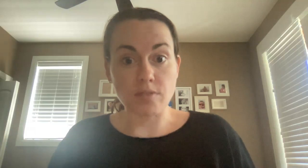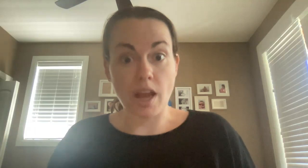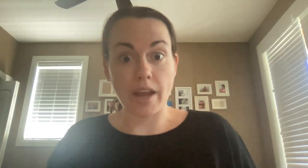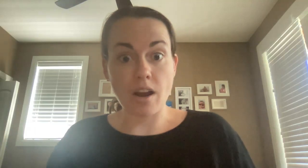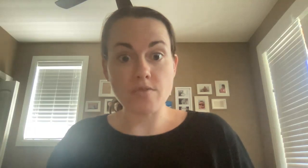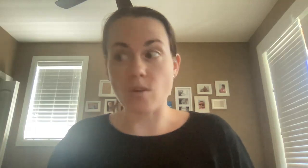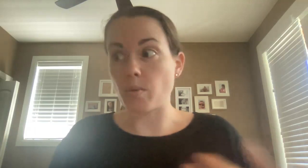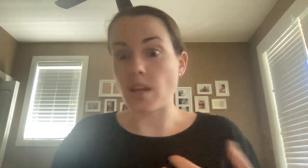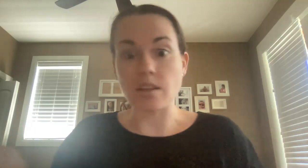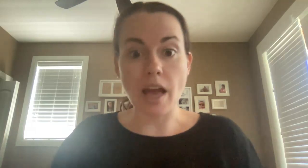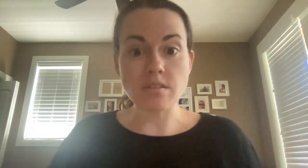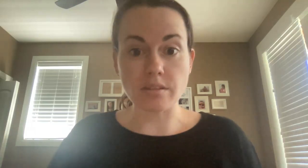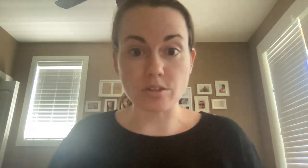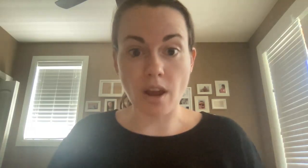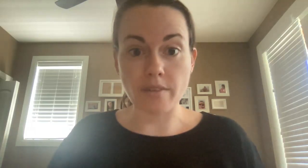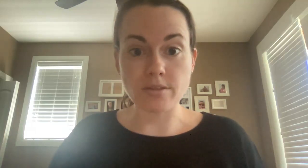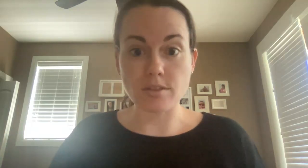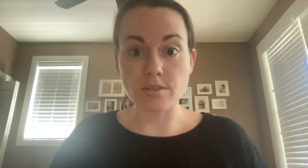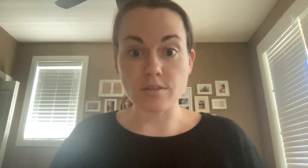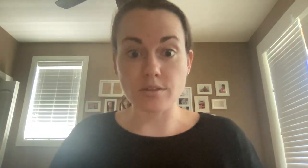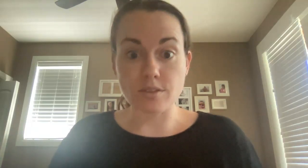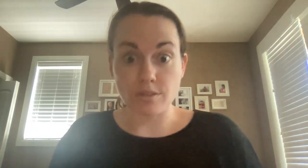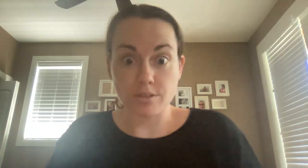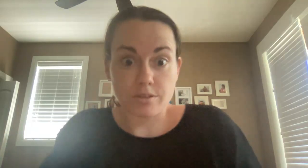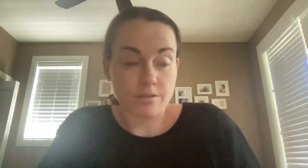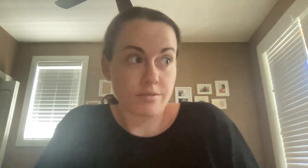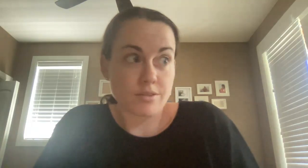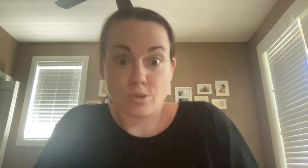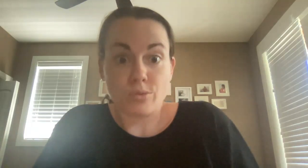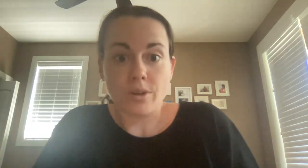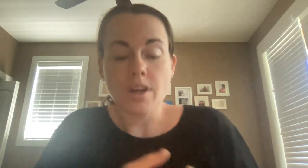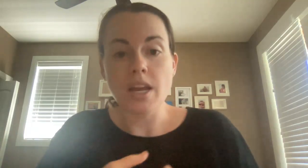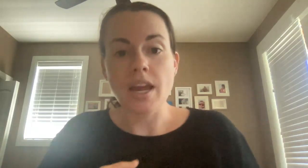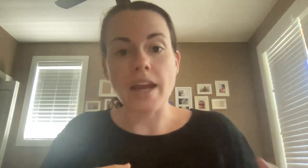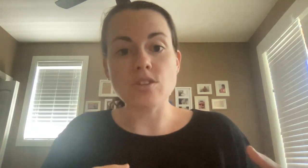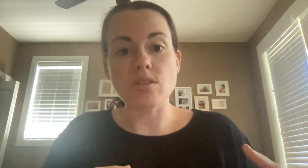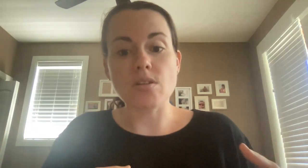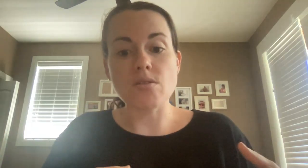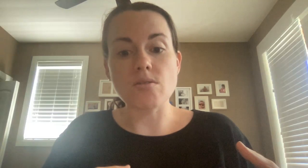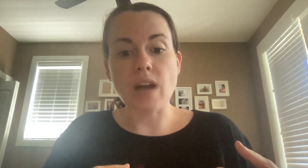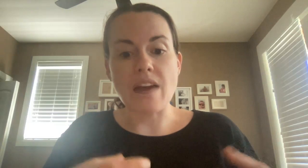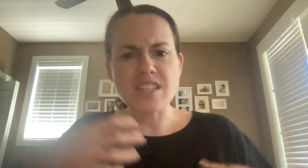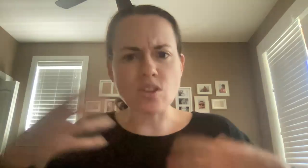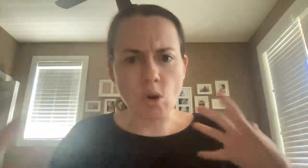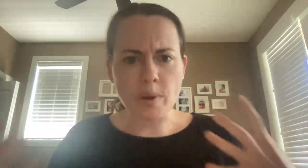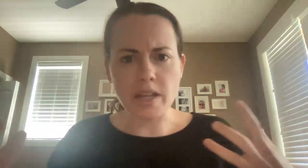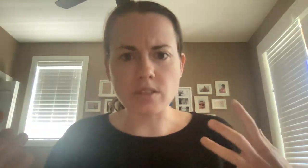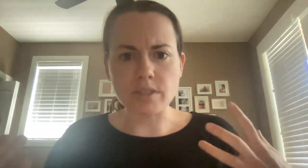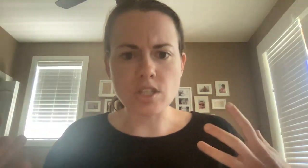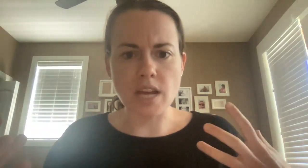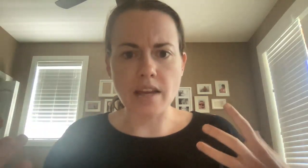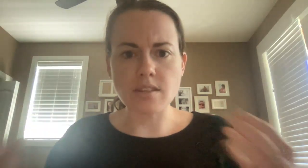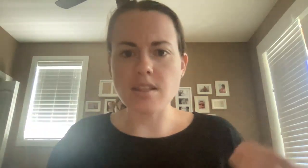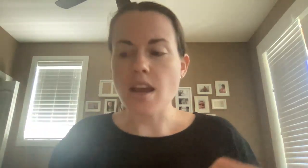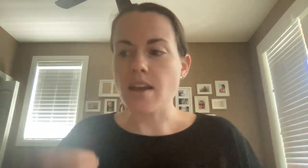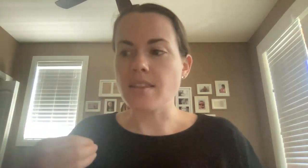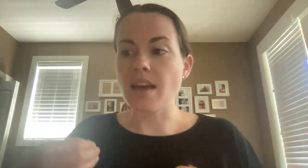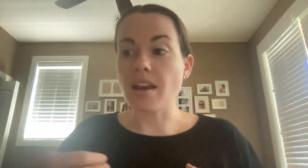flying off or will they last on the drive to school? And so having these open-ended rich tasks, then